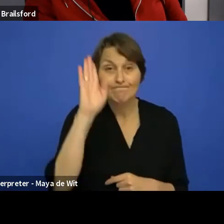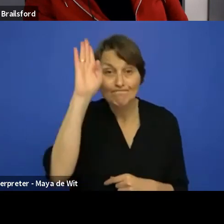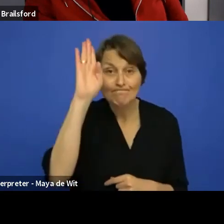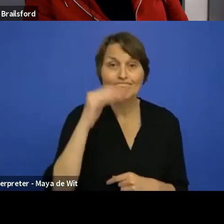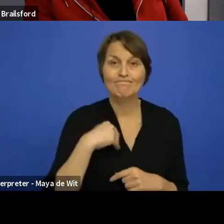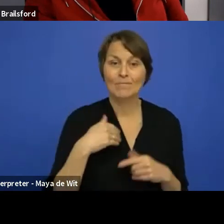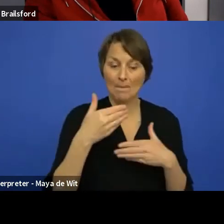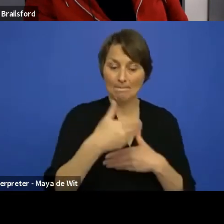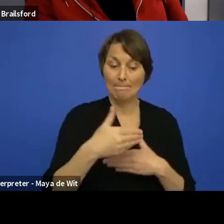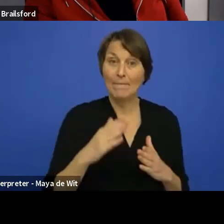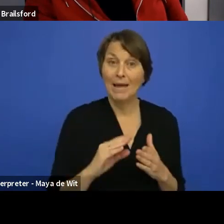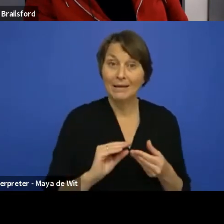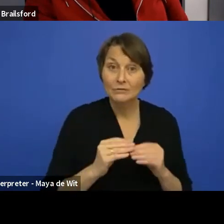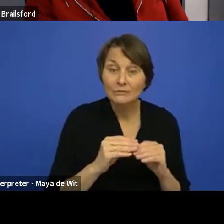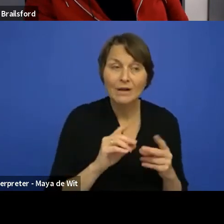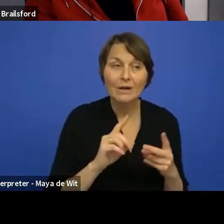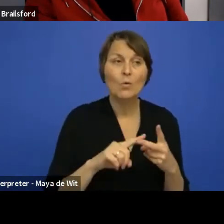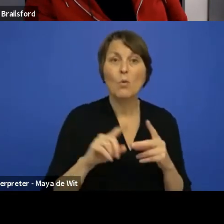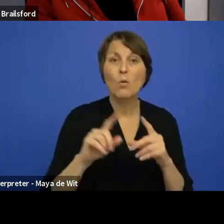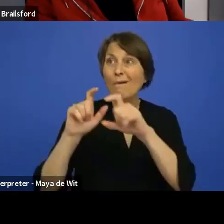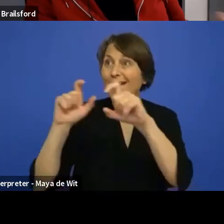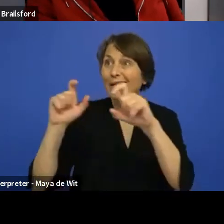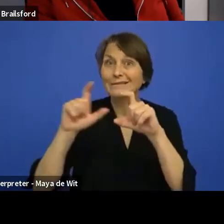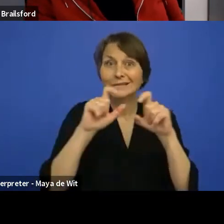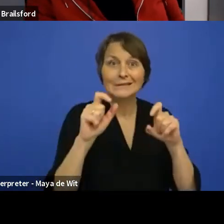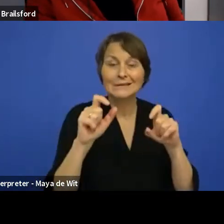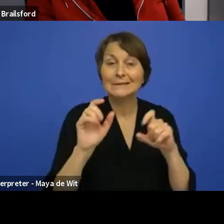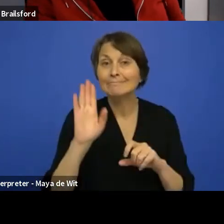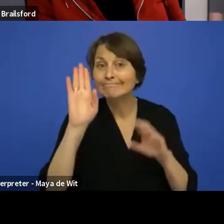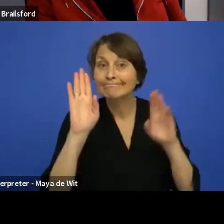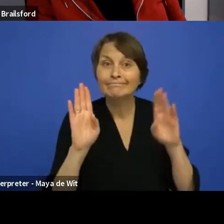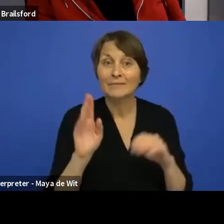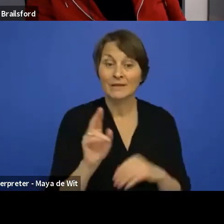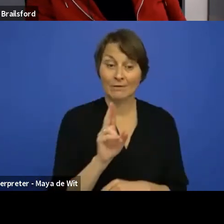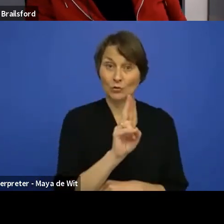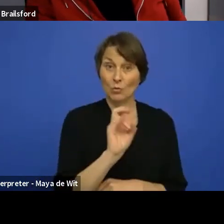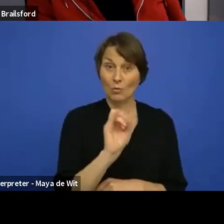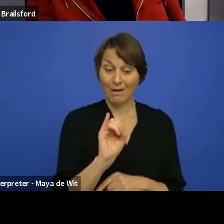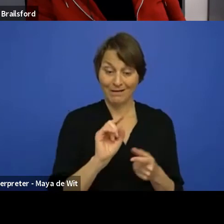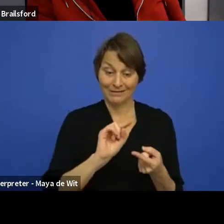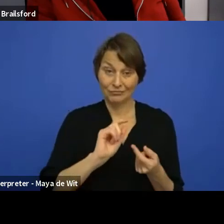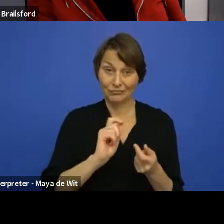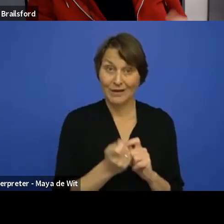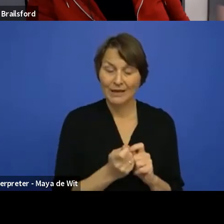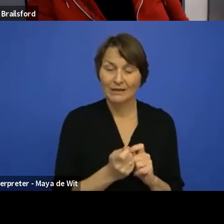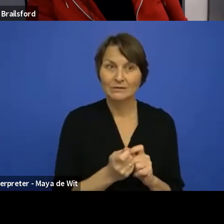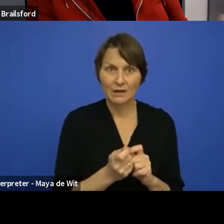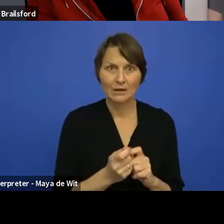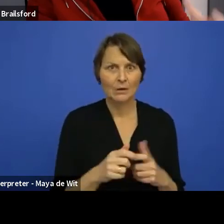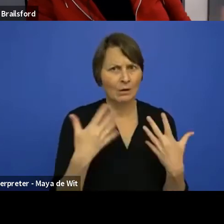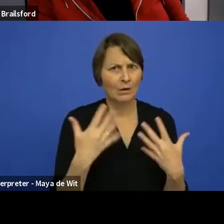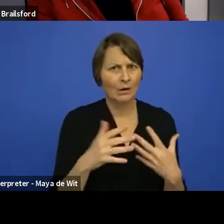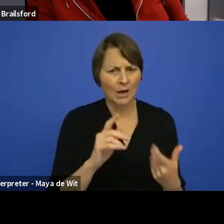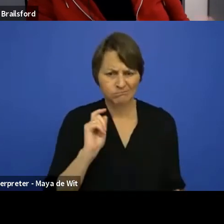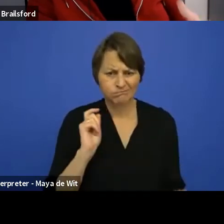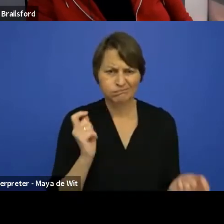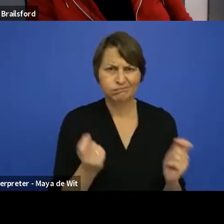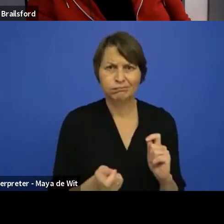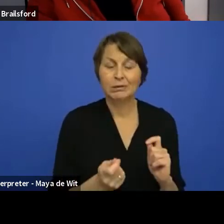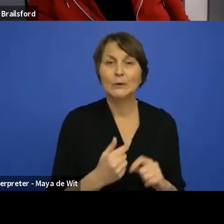any any change in the UI is obviously going to be quite a big fundamental thing. So anybody that's built anything on top of